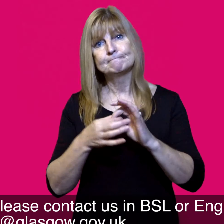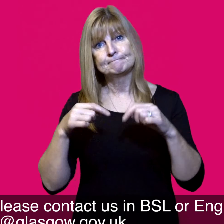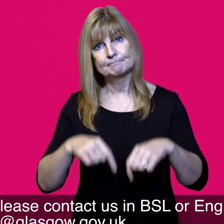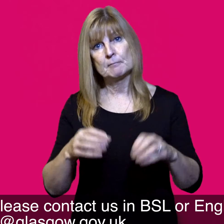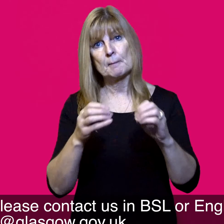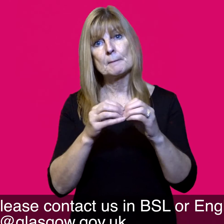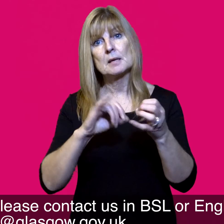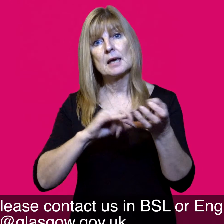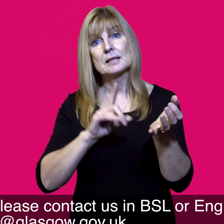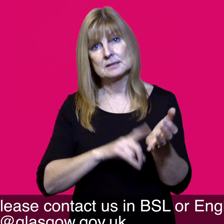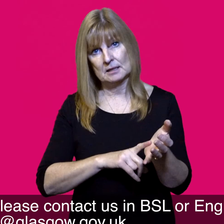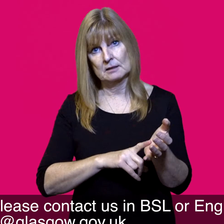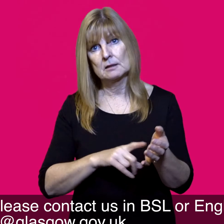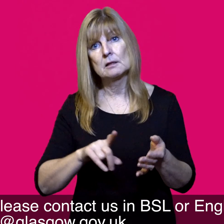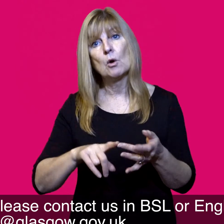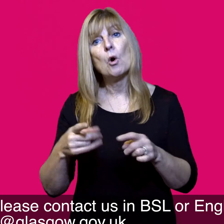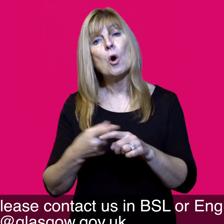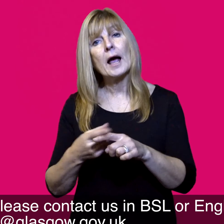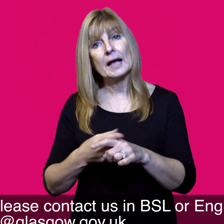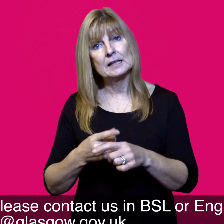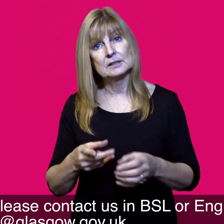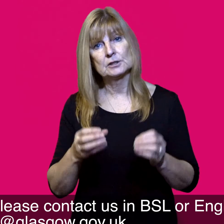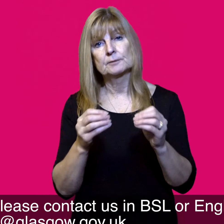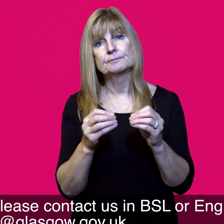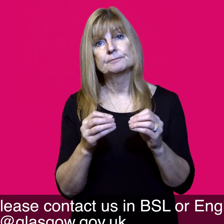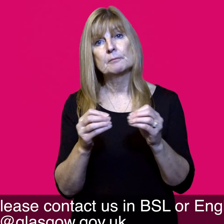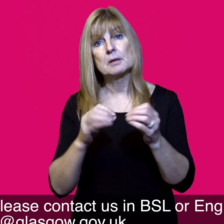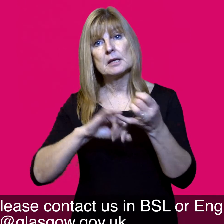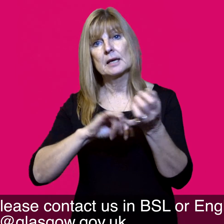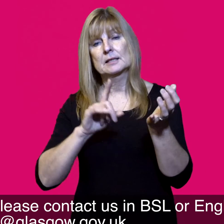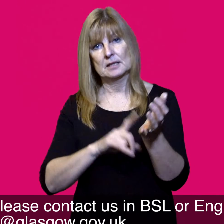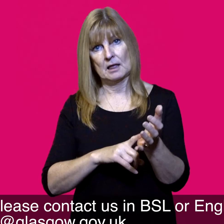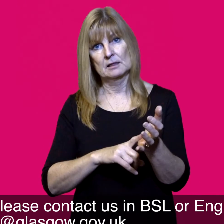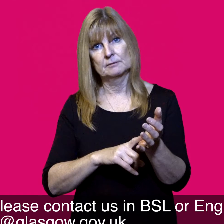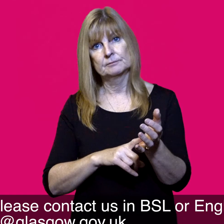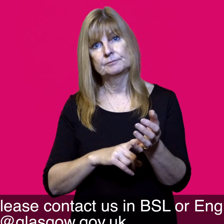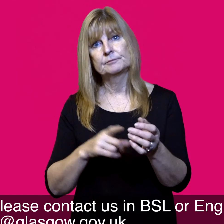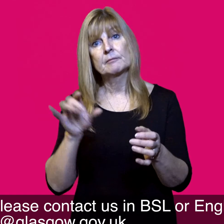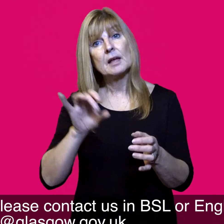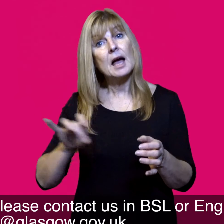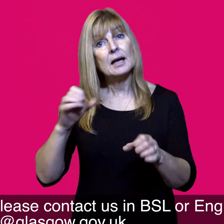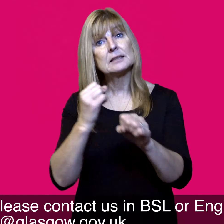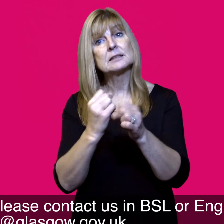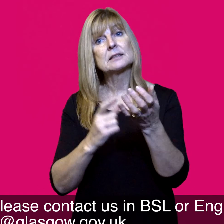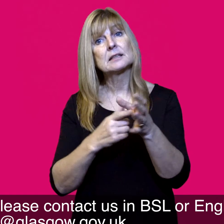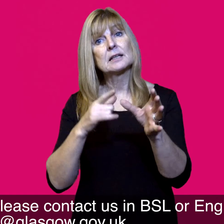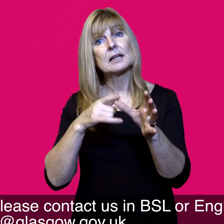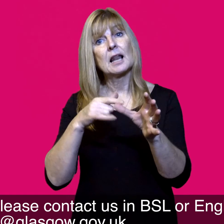bsl or english on bsl at glasgow dot